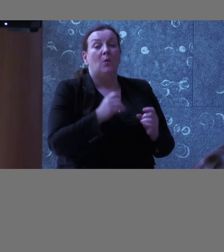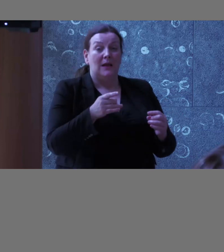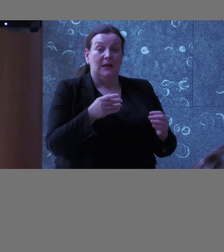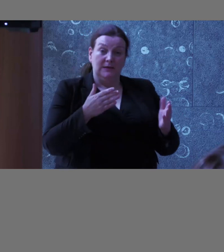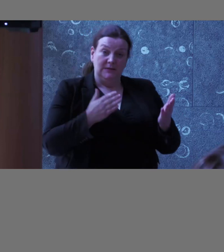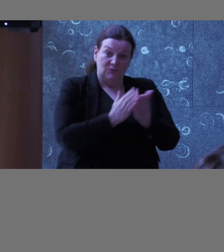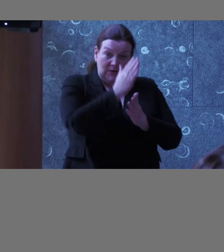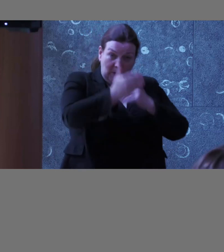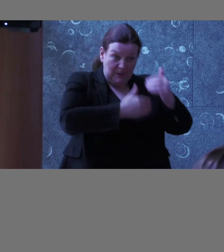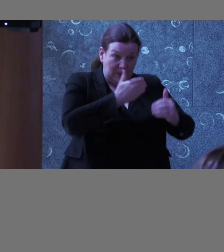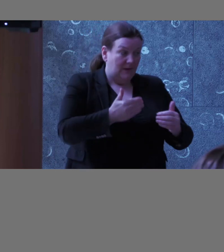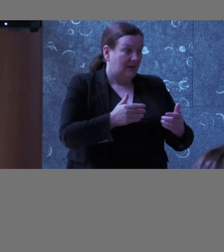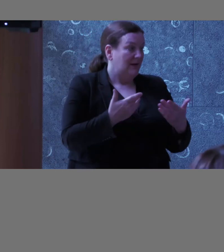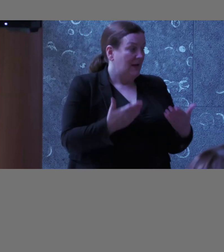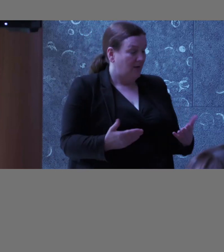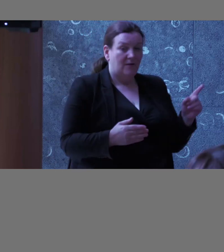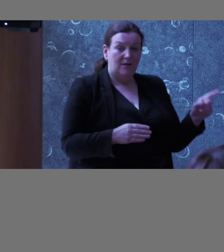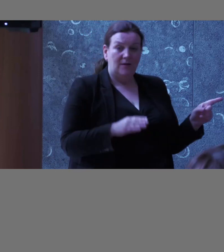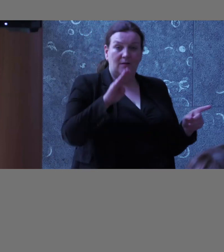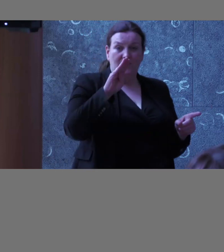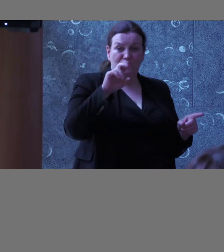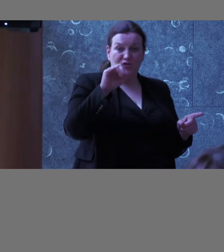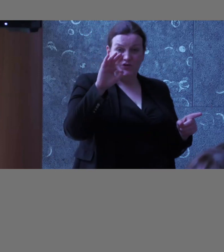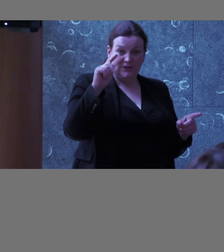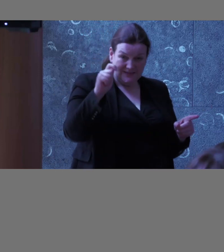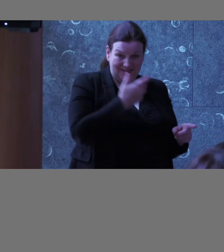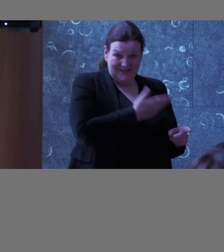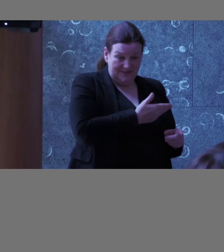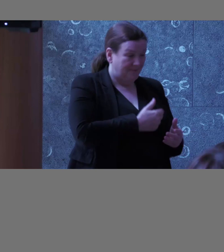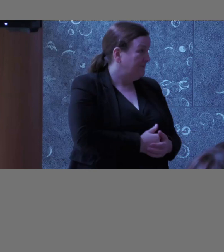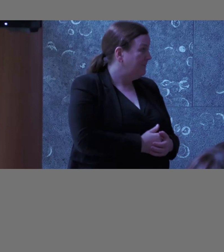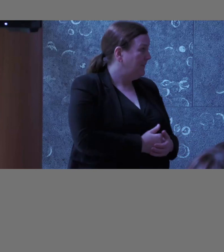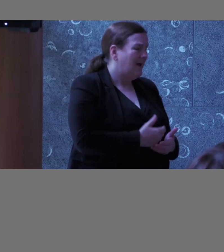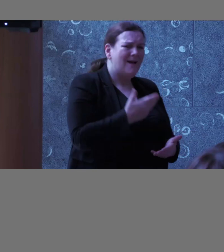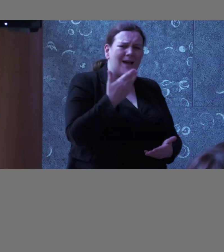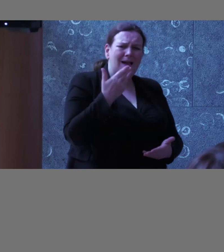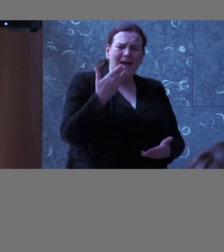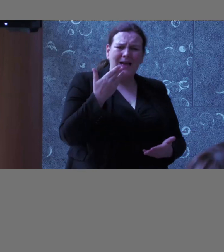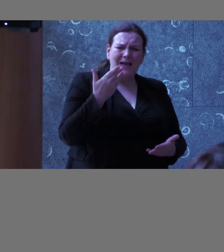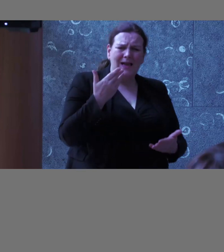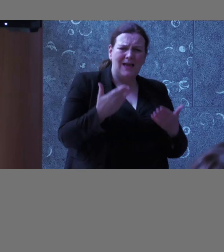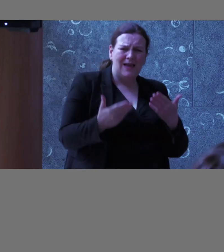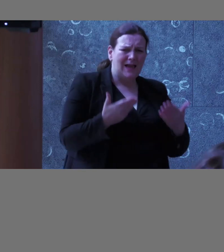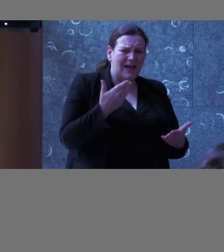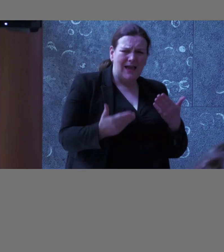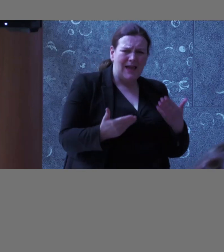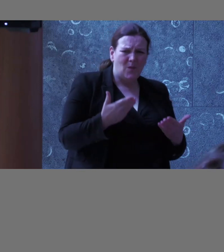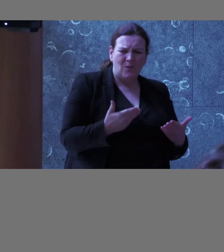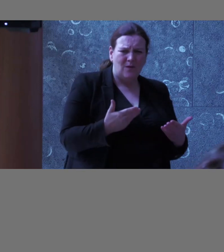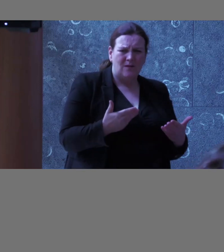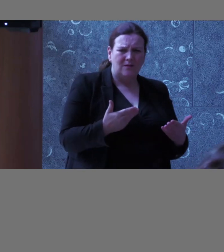and Bridget, how do you embed the accessibility